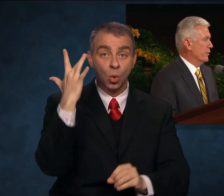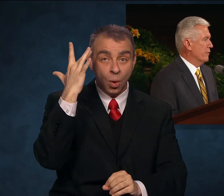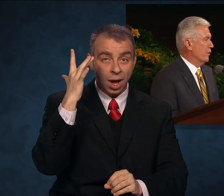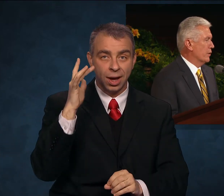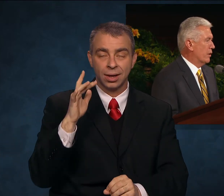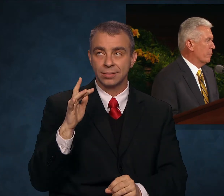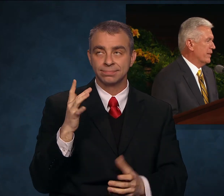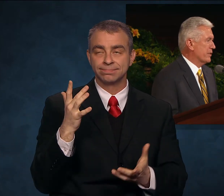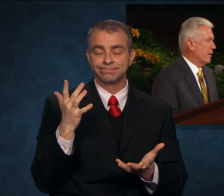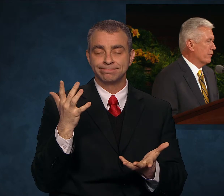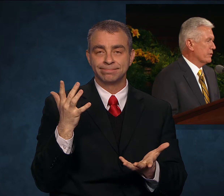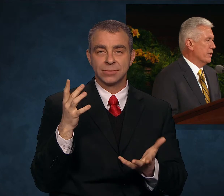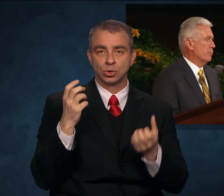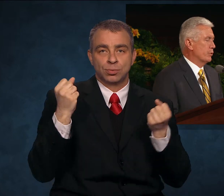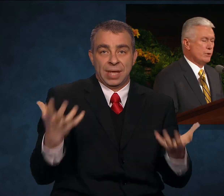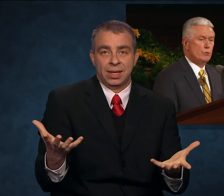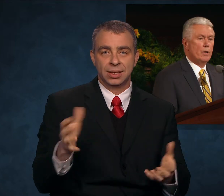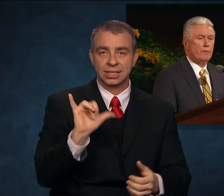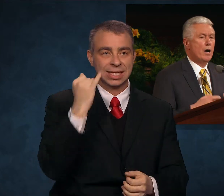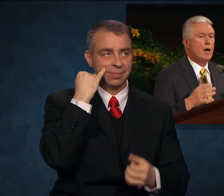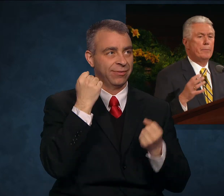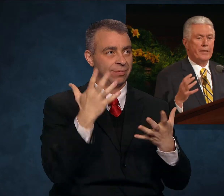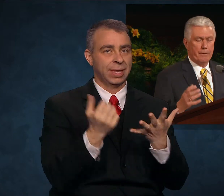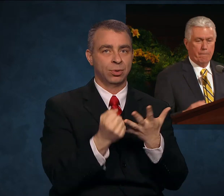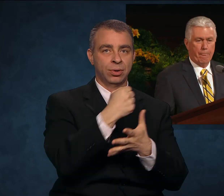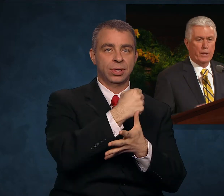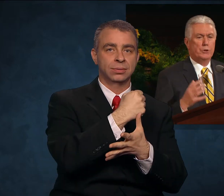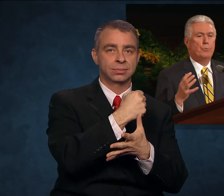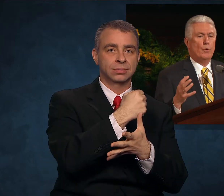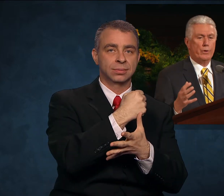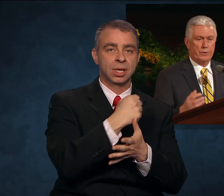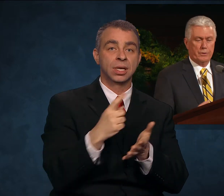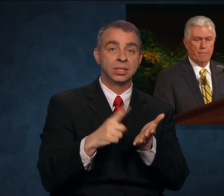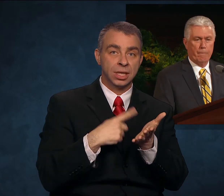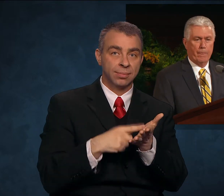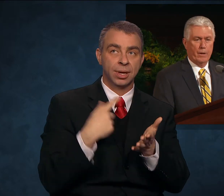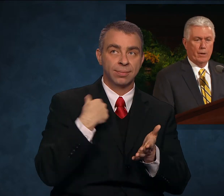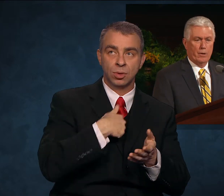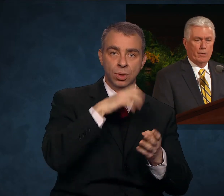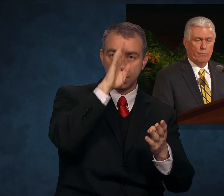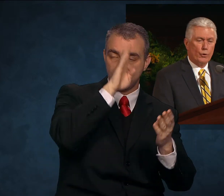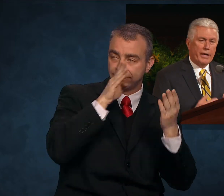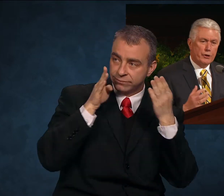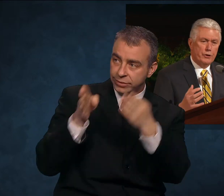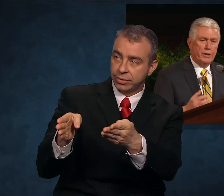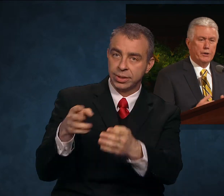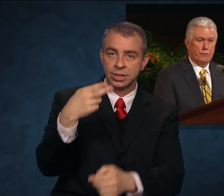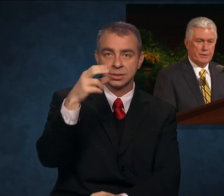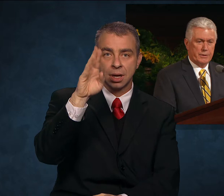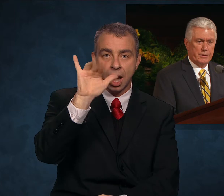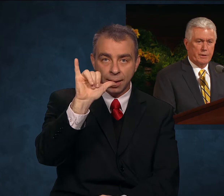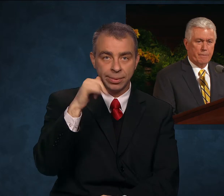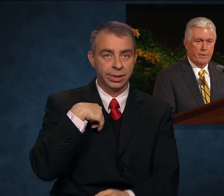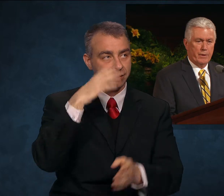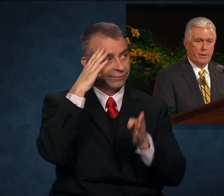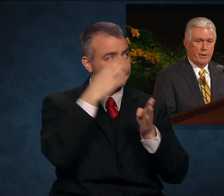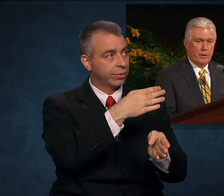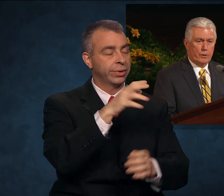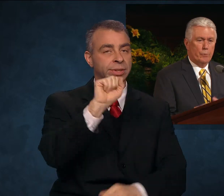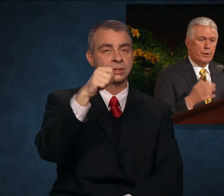Often we devote our best efforts in pursuit of a hobby, a sport, vocational interests,